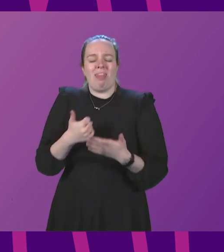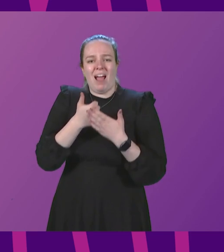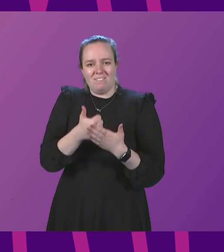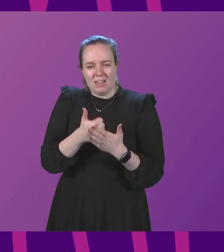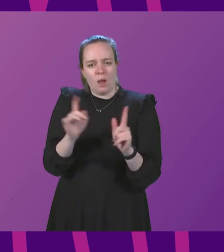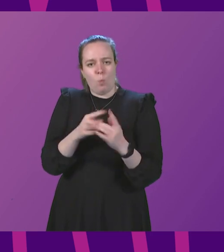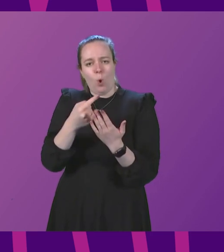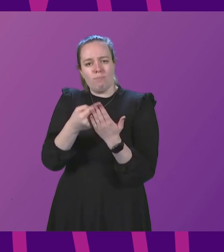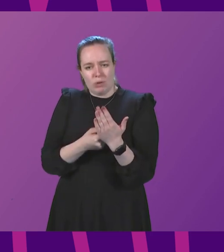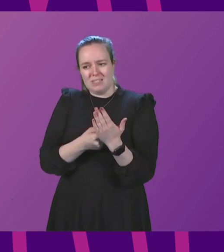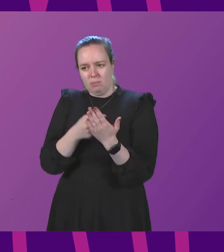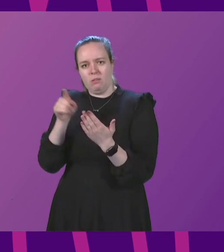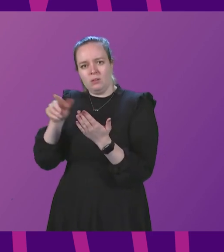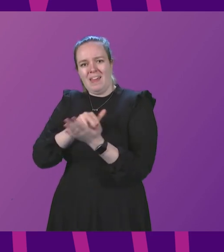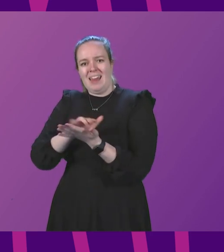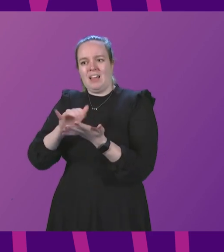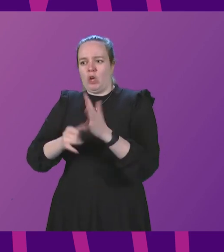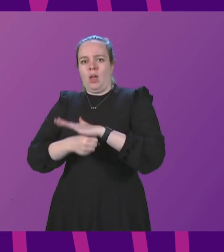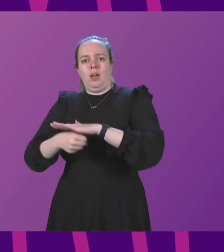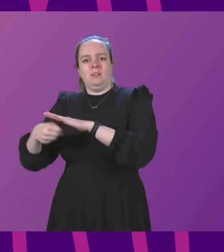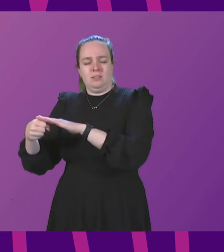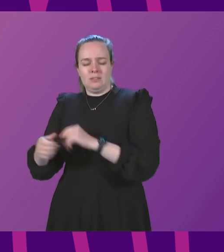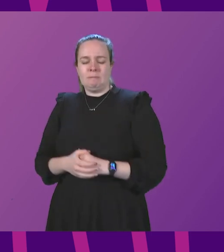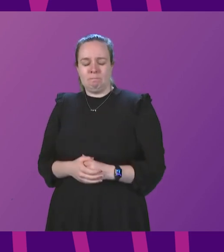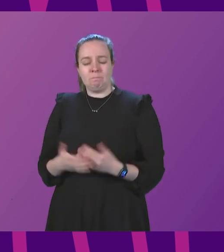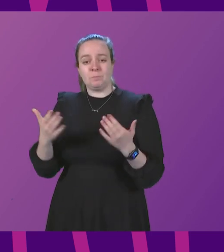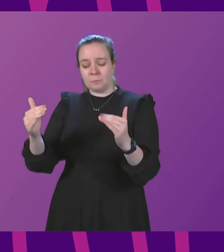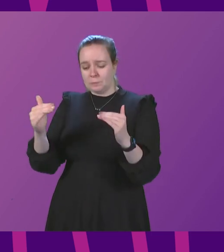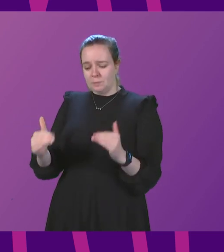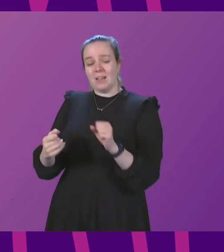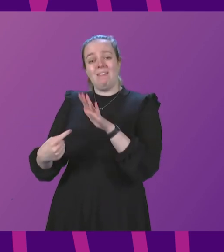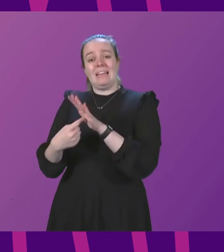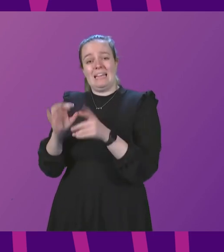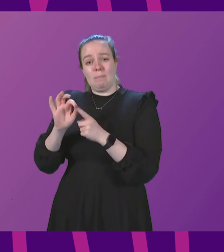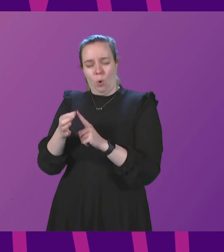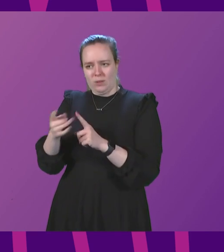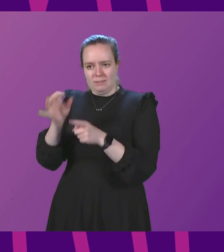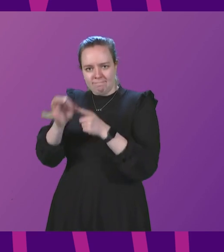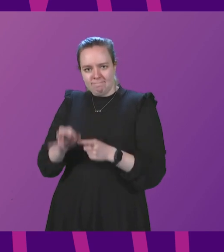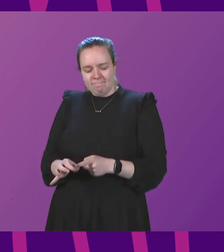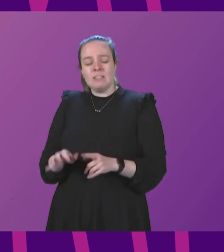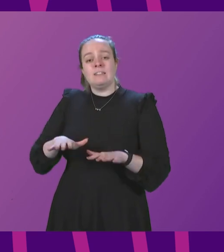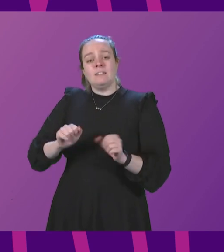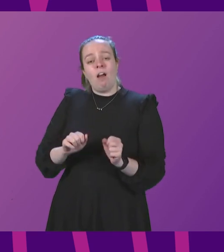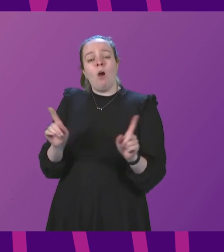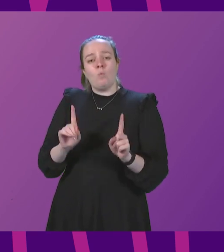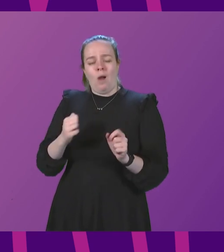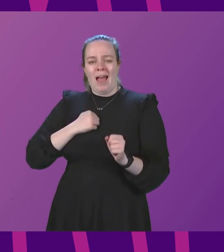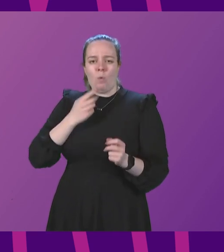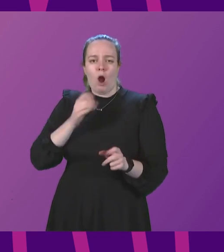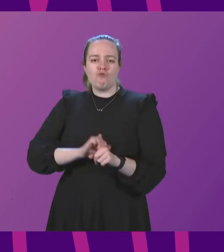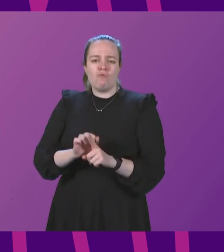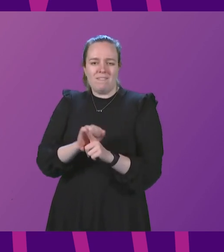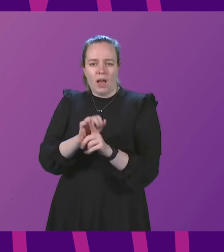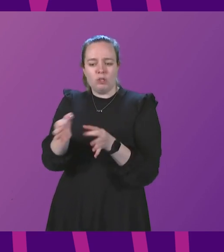principles underpinning our National Health Service. Let me turn now to the key points in detail, starting with our revised